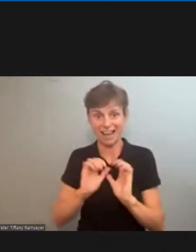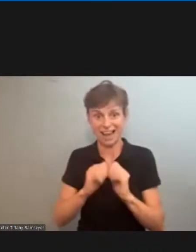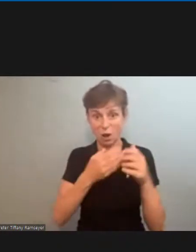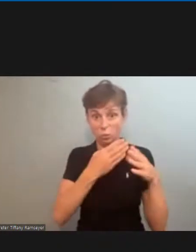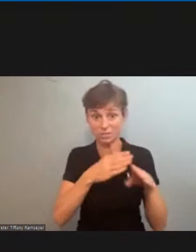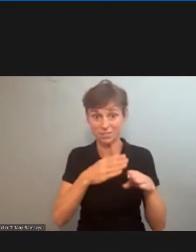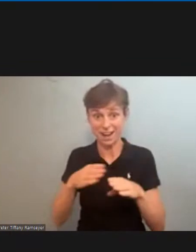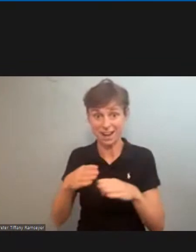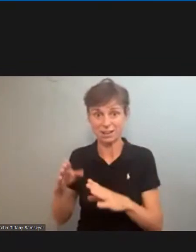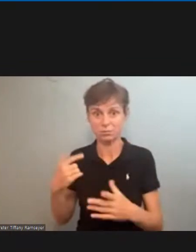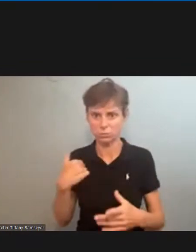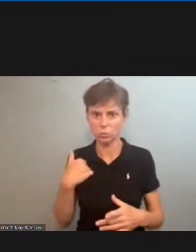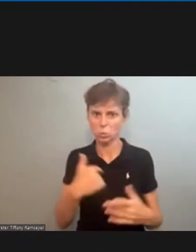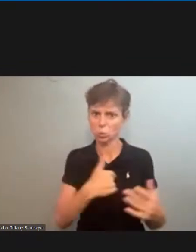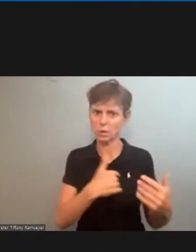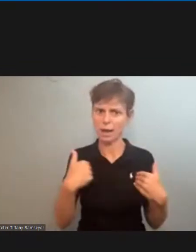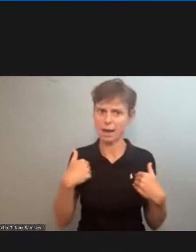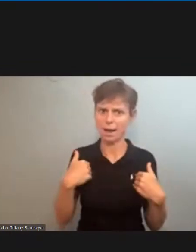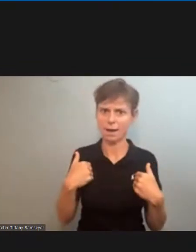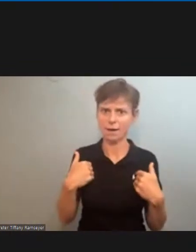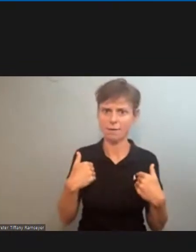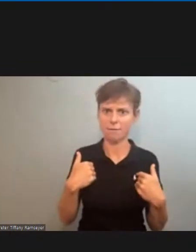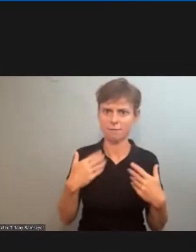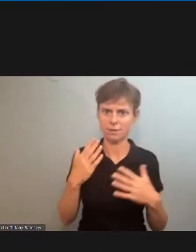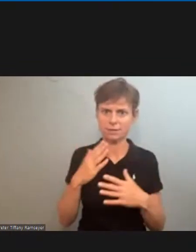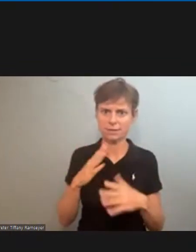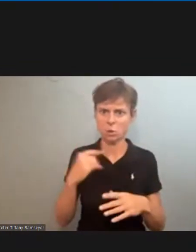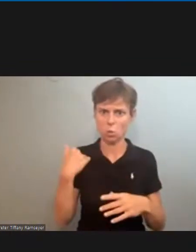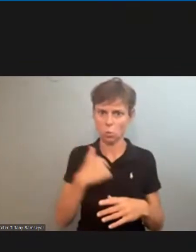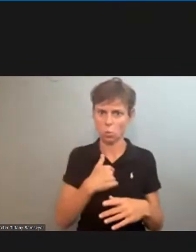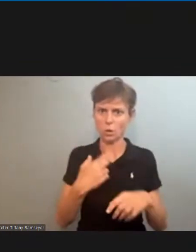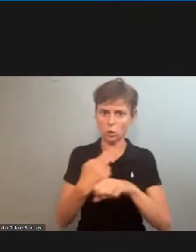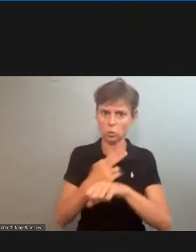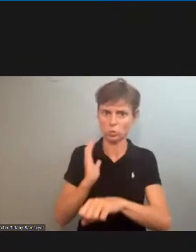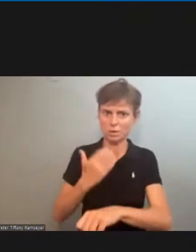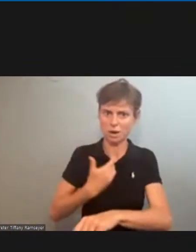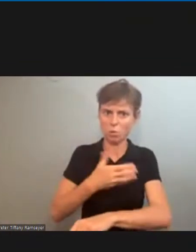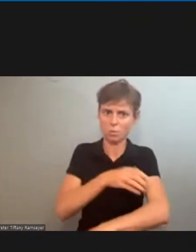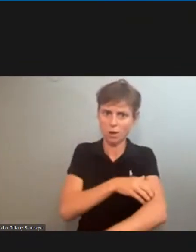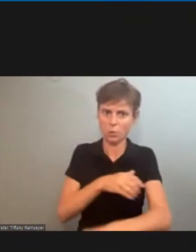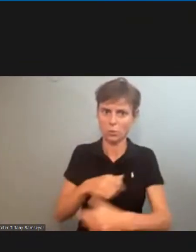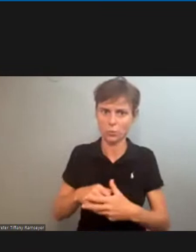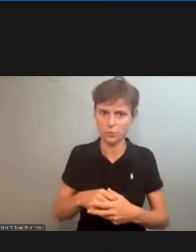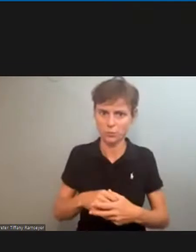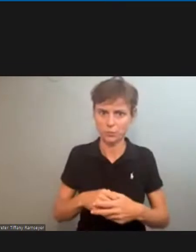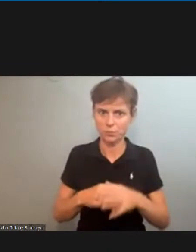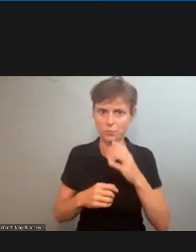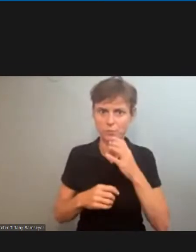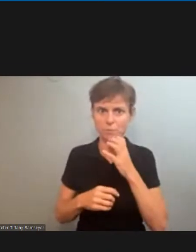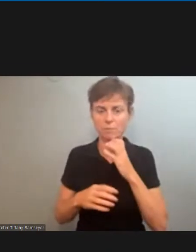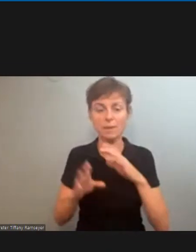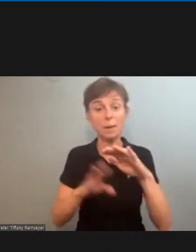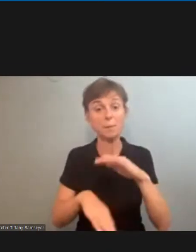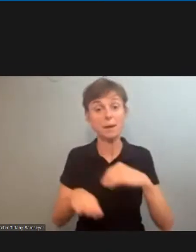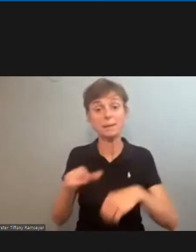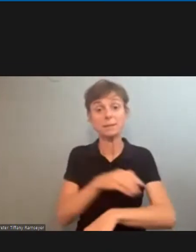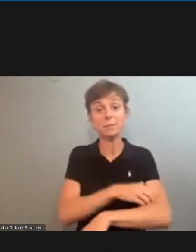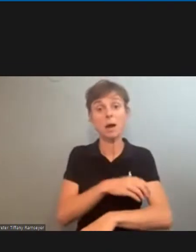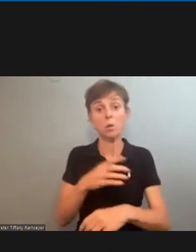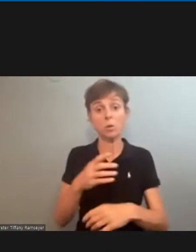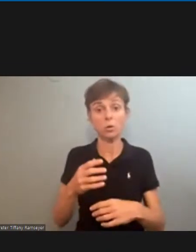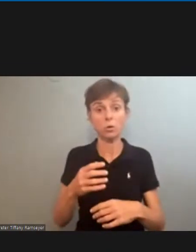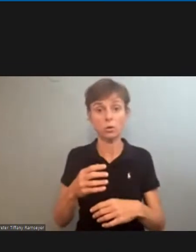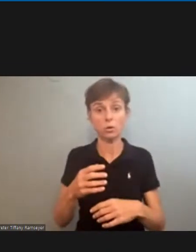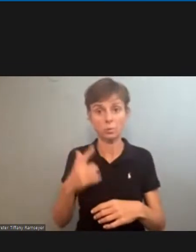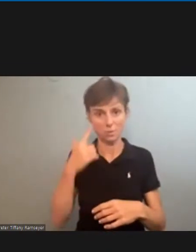is we have a sale and that comes down to how much leverage and power we have built all right our basic power comes from the fact